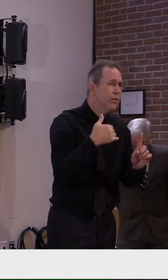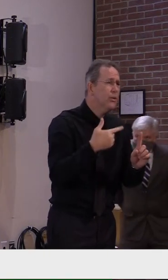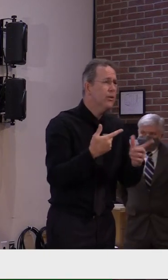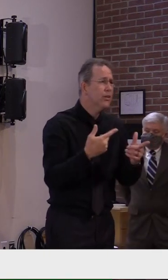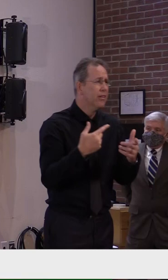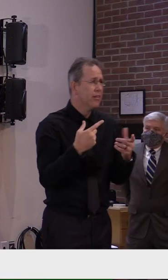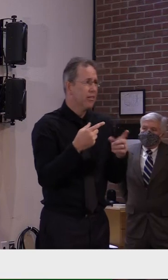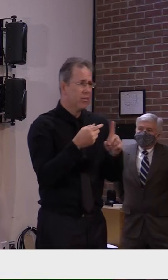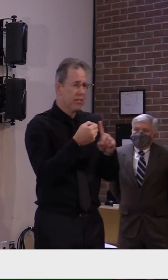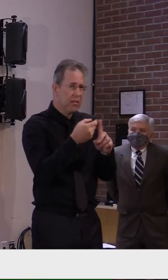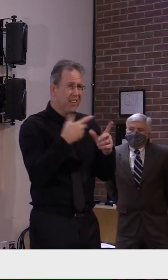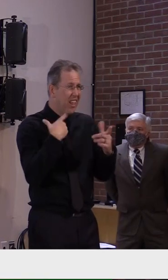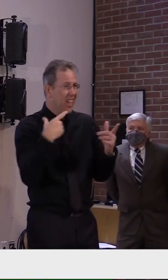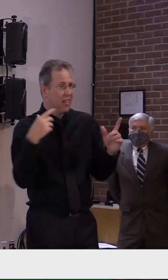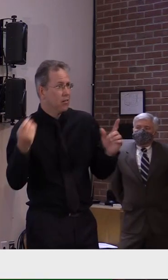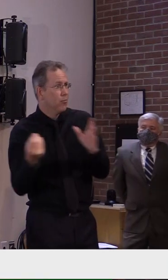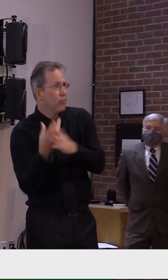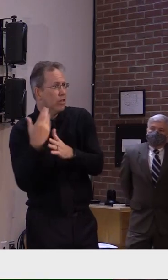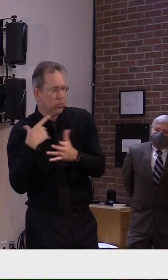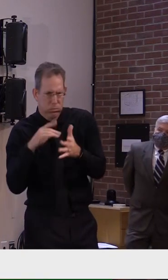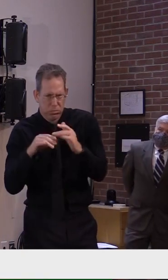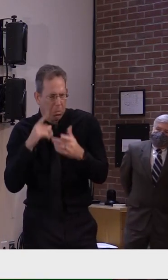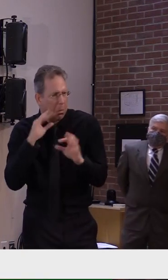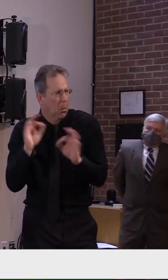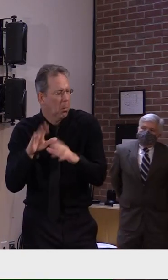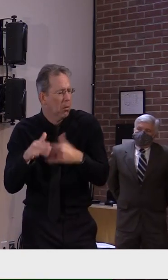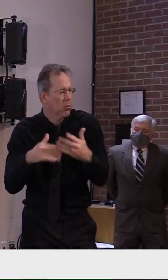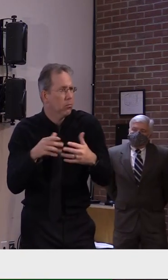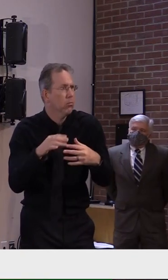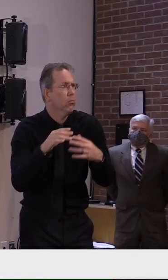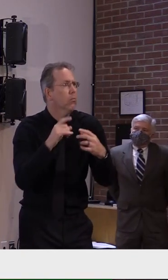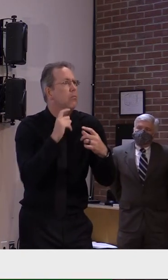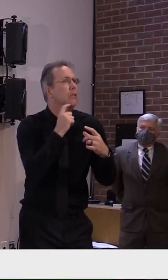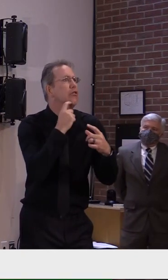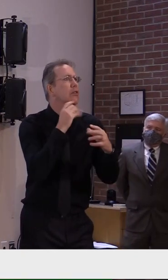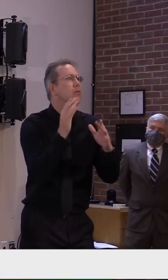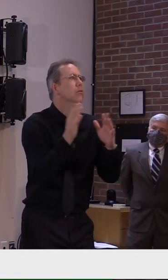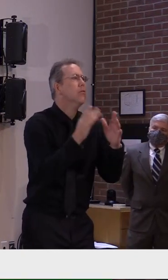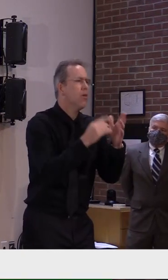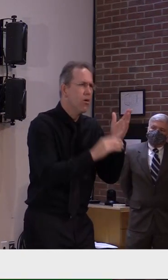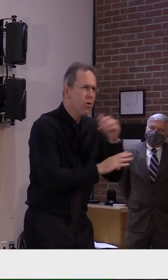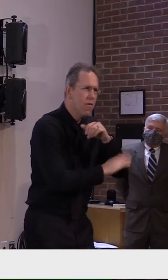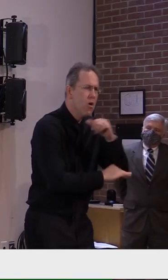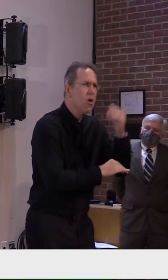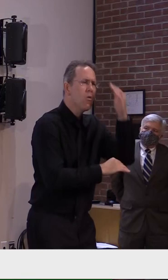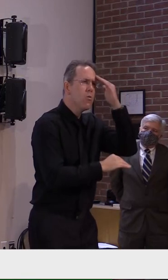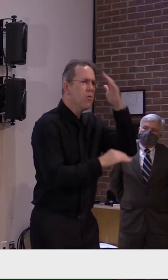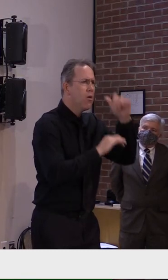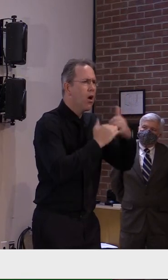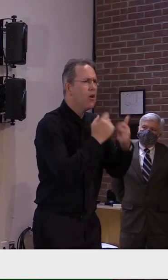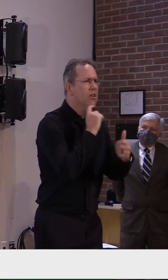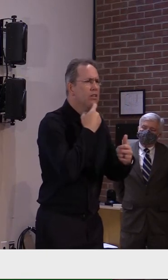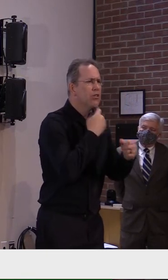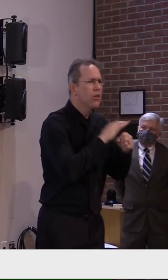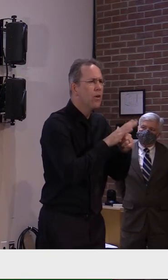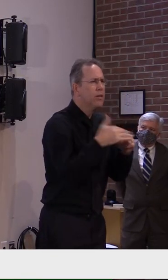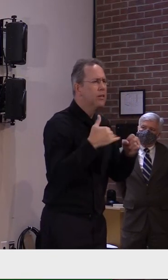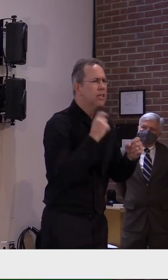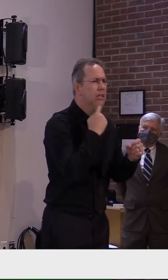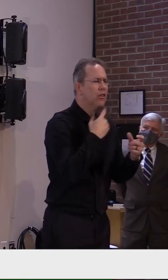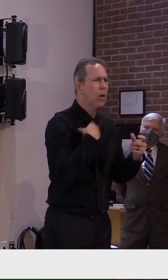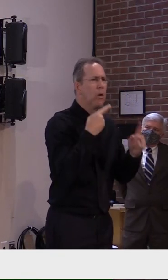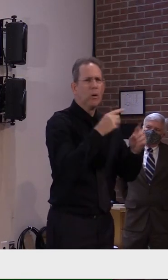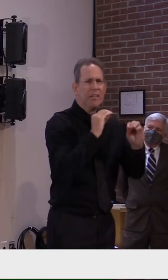people who are in the hospital out of the ICU by the care they get on the way. And then if they get to the